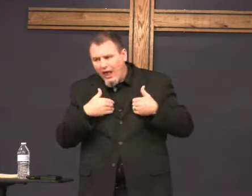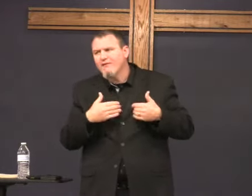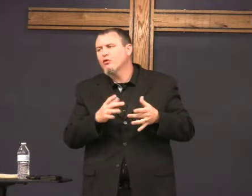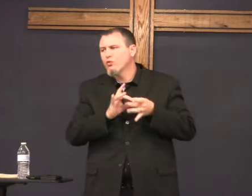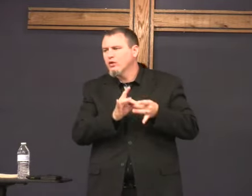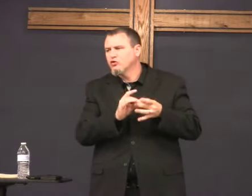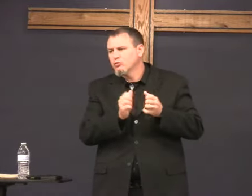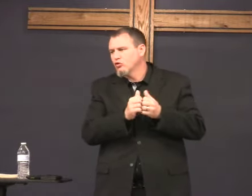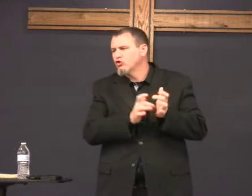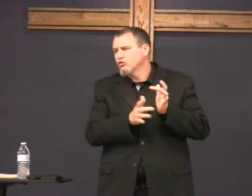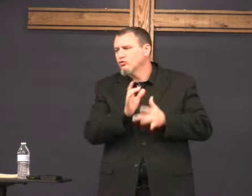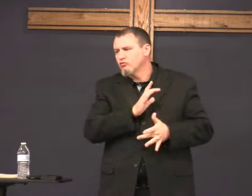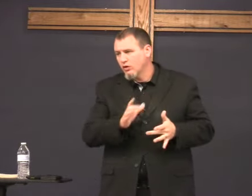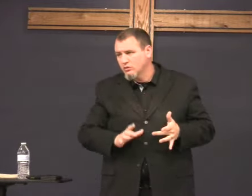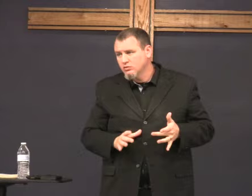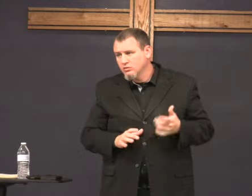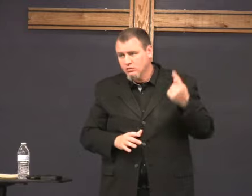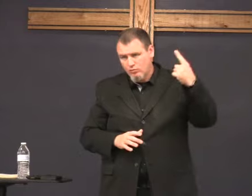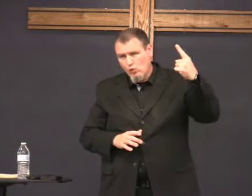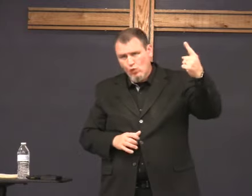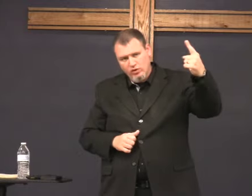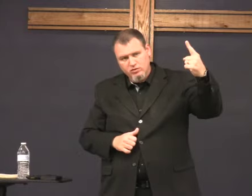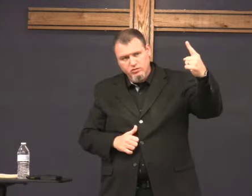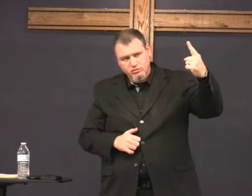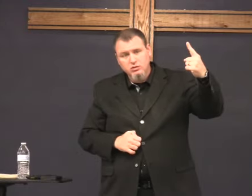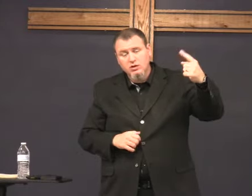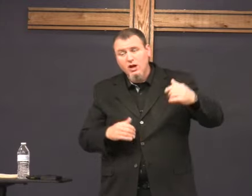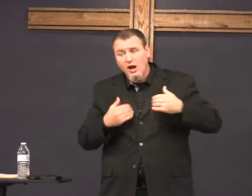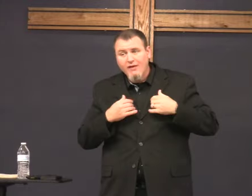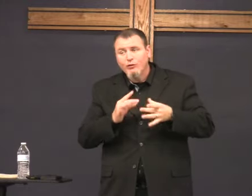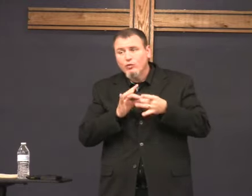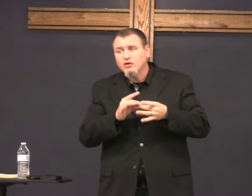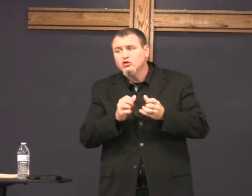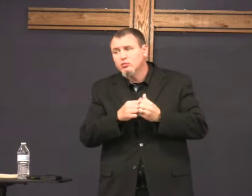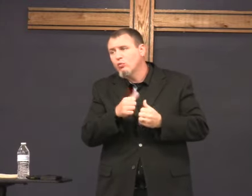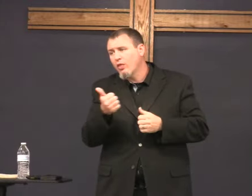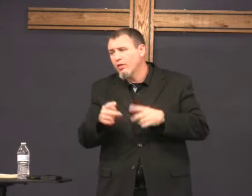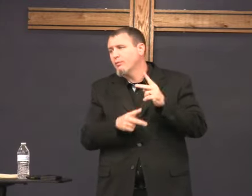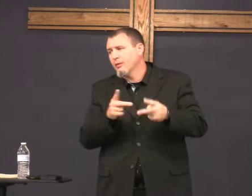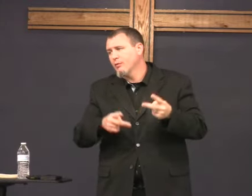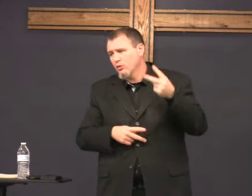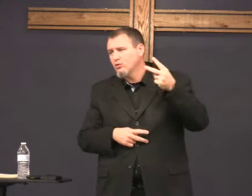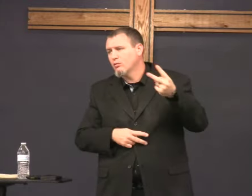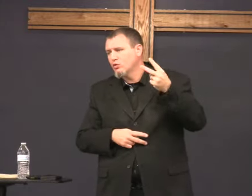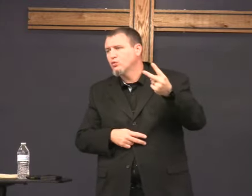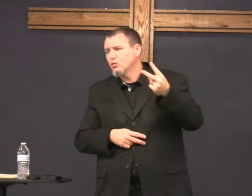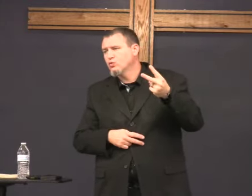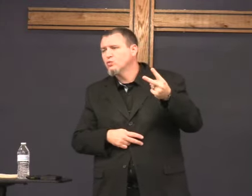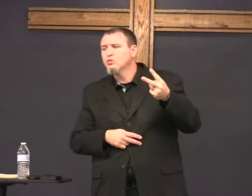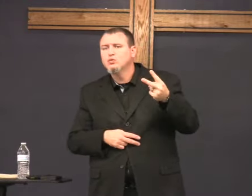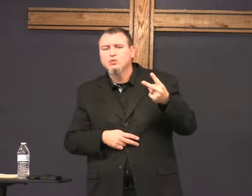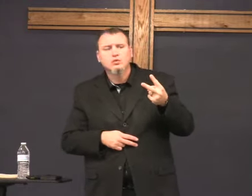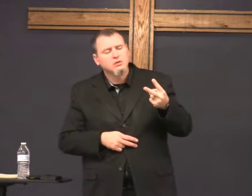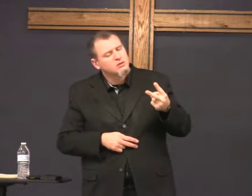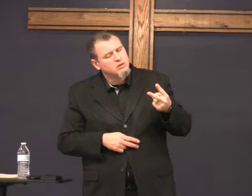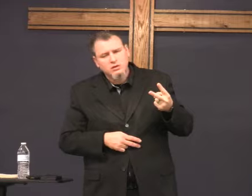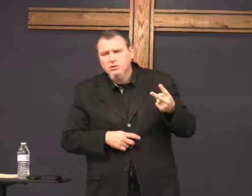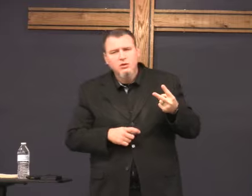comes with the relationship with Jesus Christ number one we have number two having